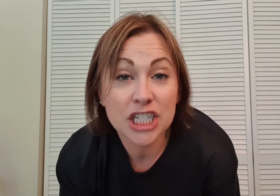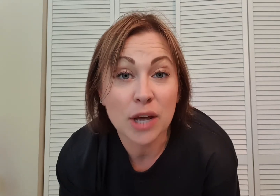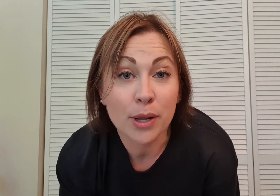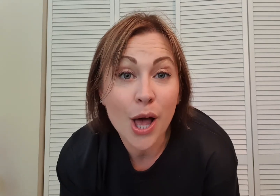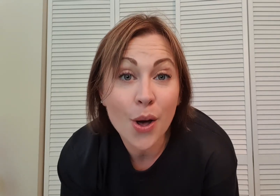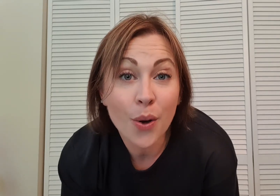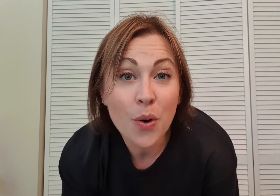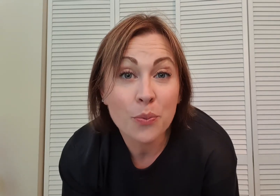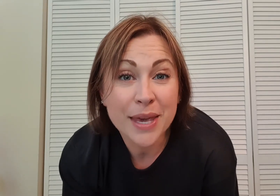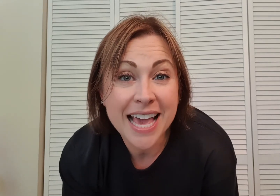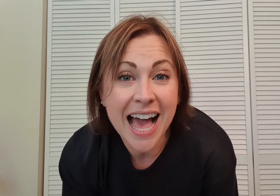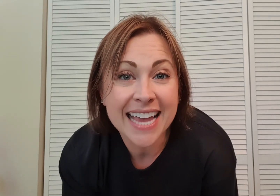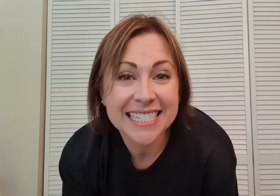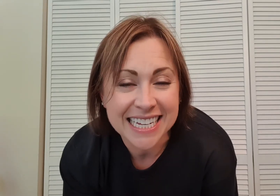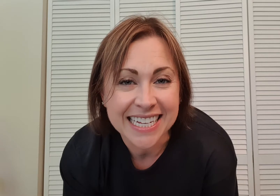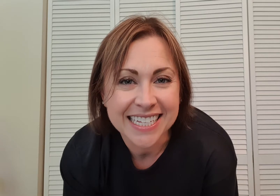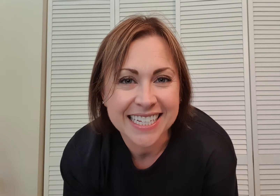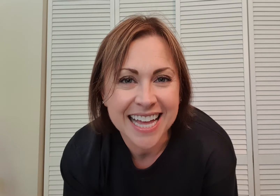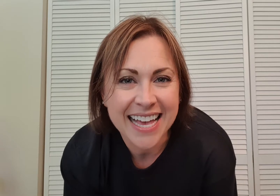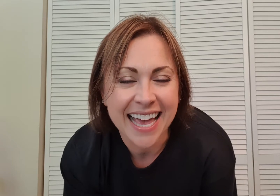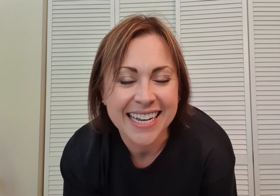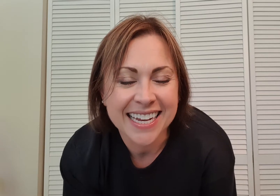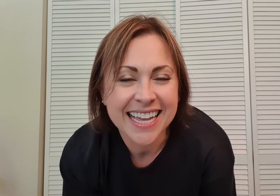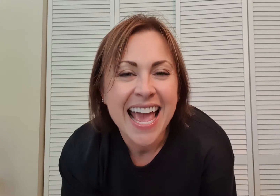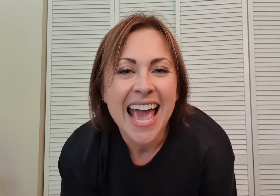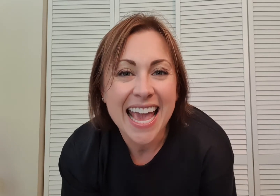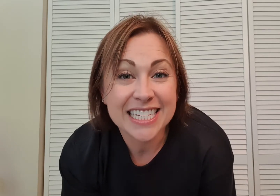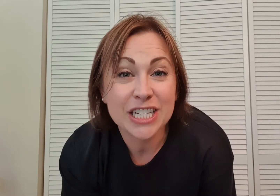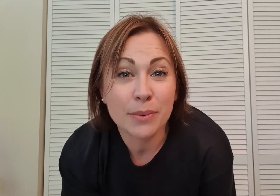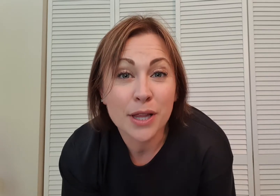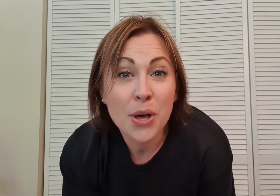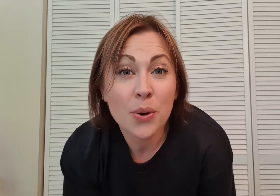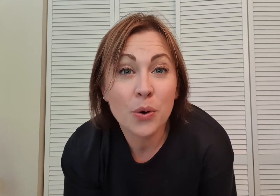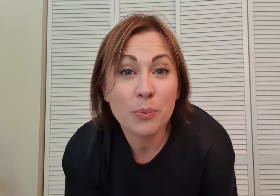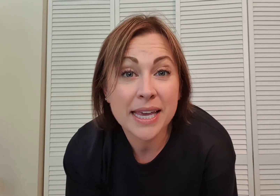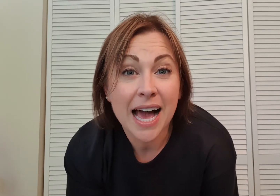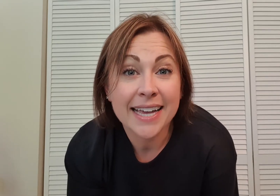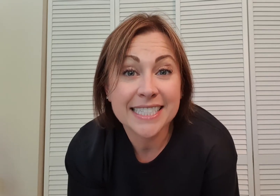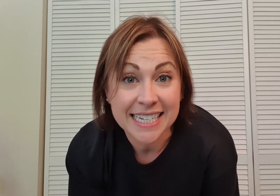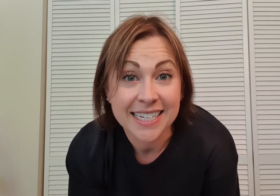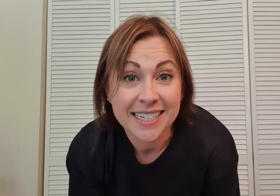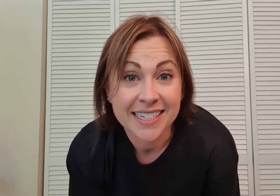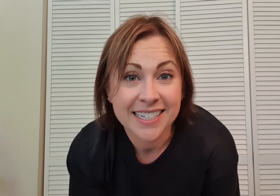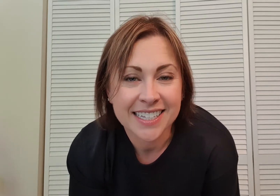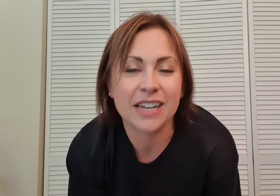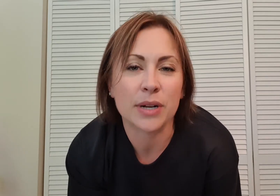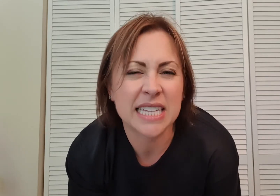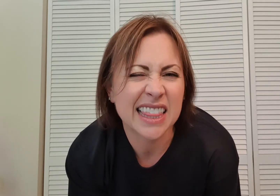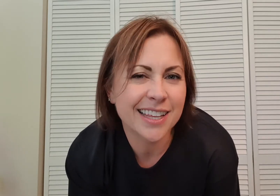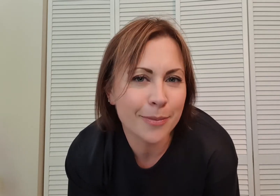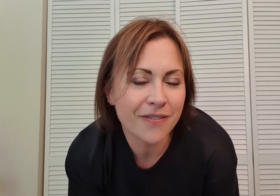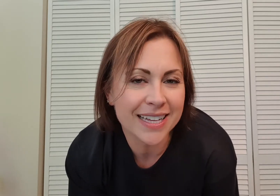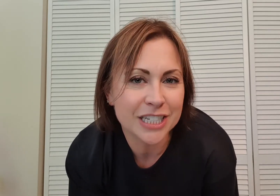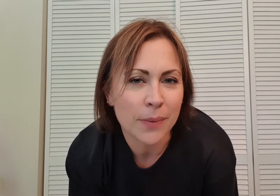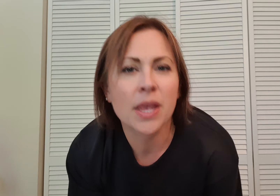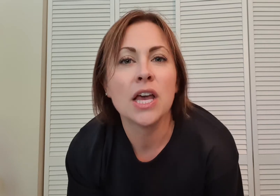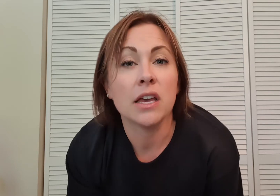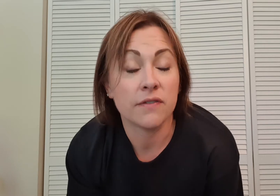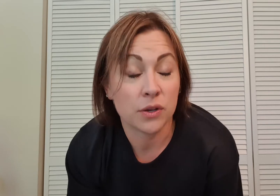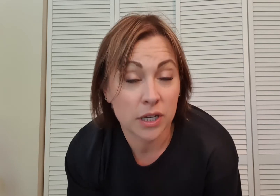H double O P I T. Again, H double O P I T. Good. We're going to say it a little bit faster. If you need